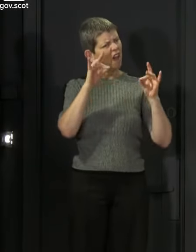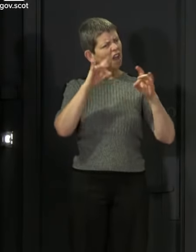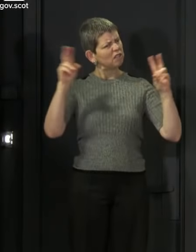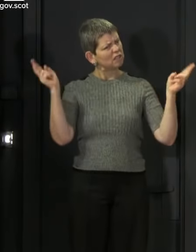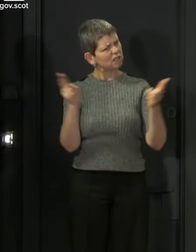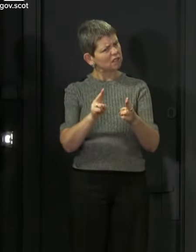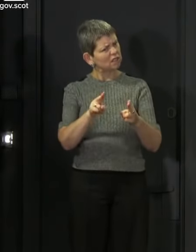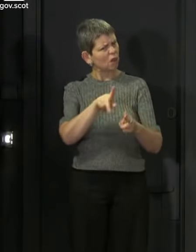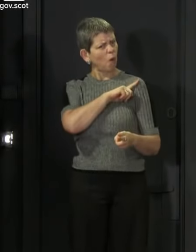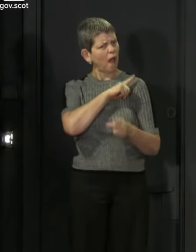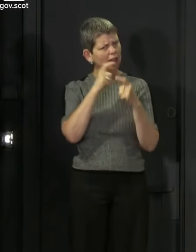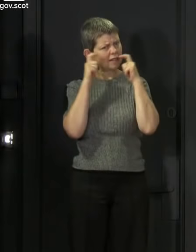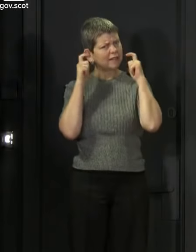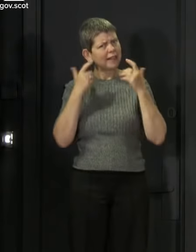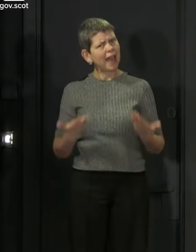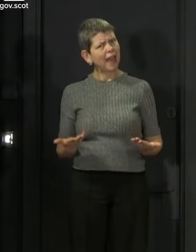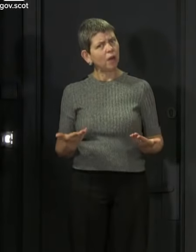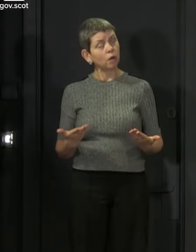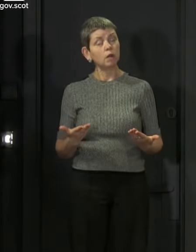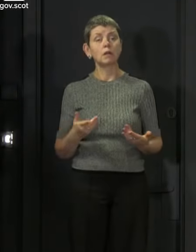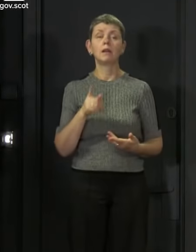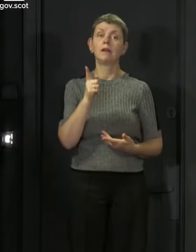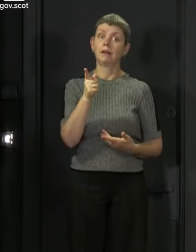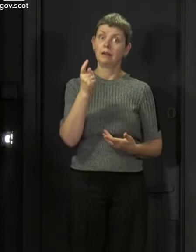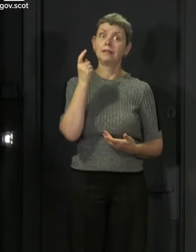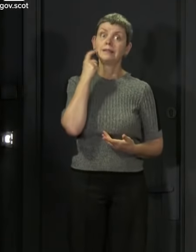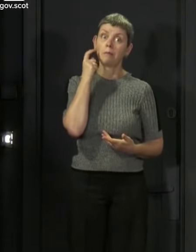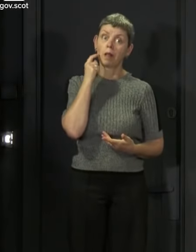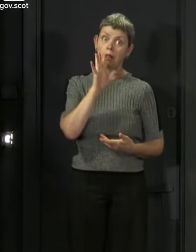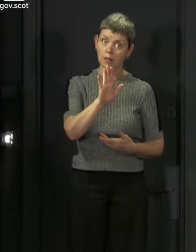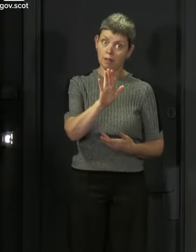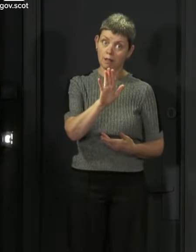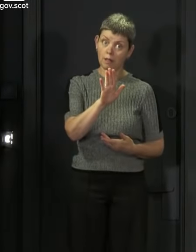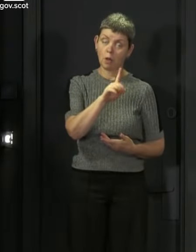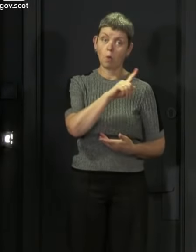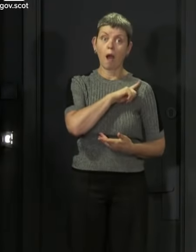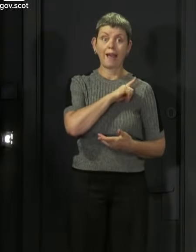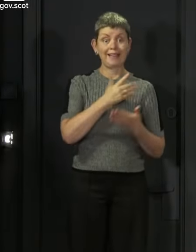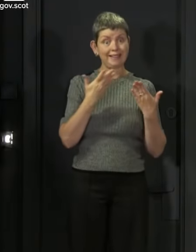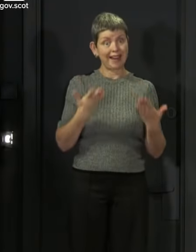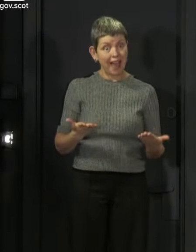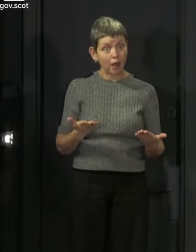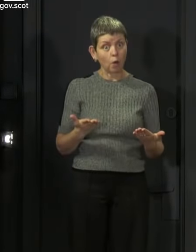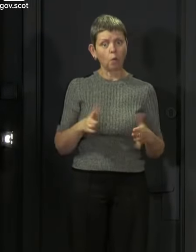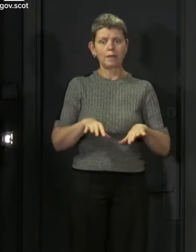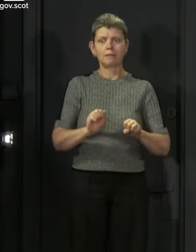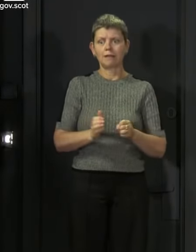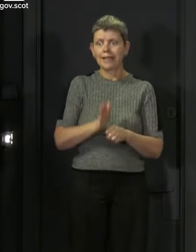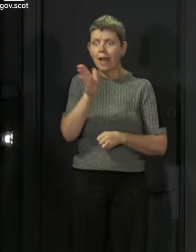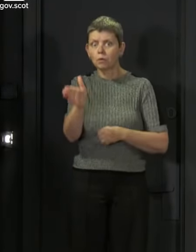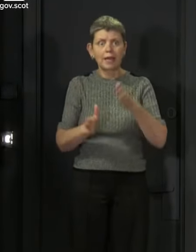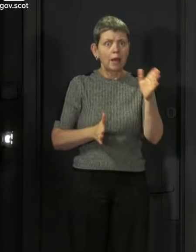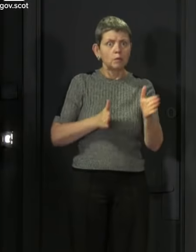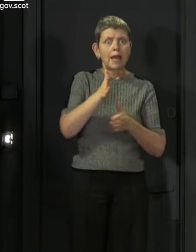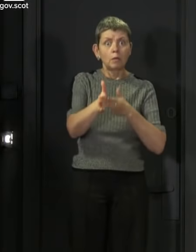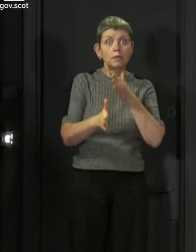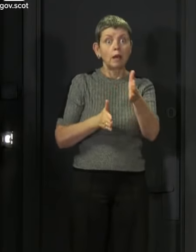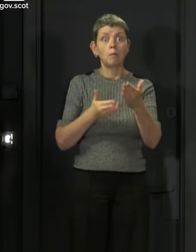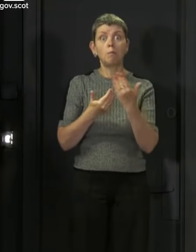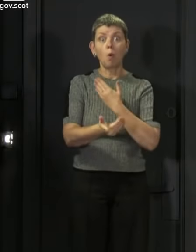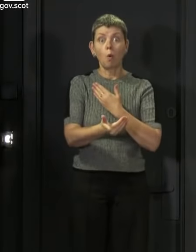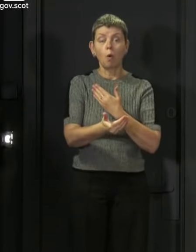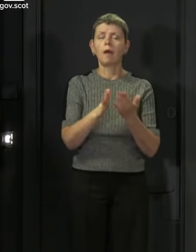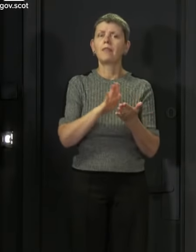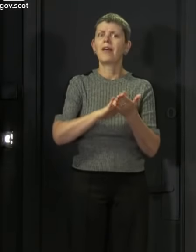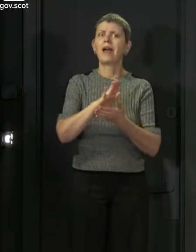And the reason is quite simple. We are now starting to go out and about a lot more. And that, as I said a moment